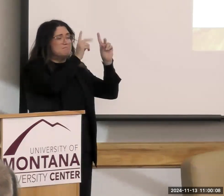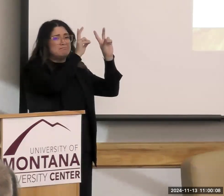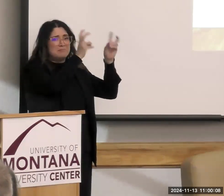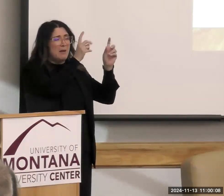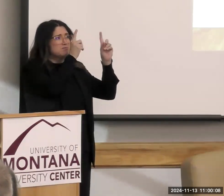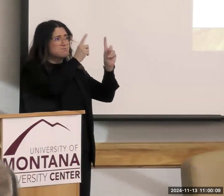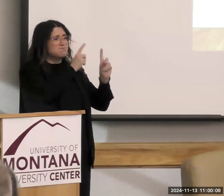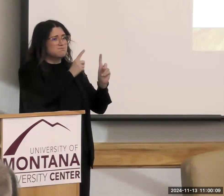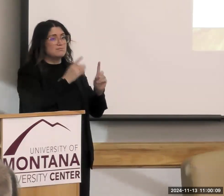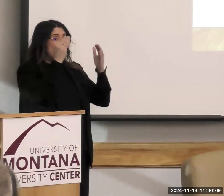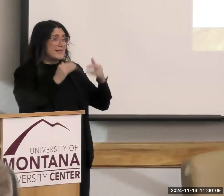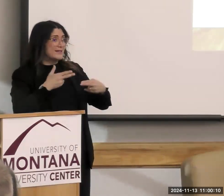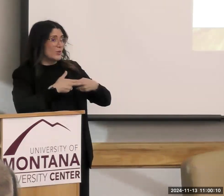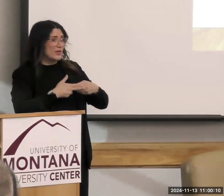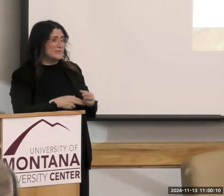So next, Noni.